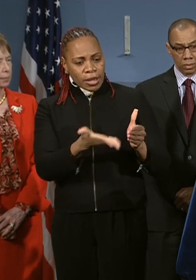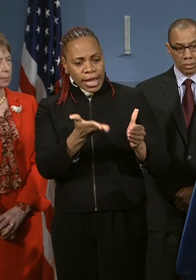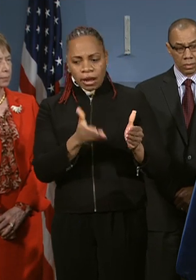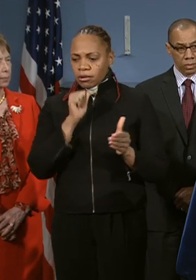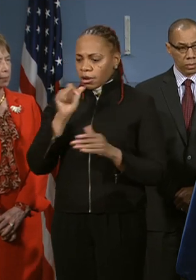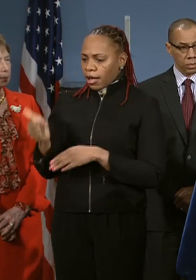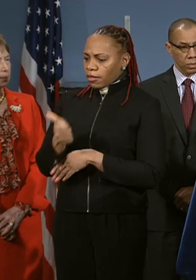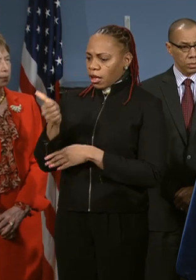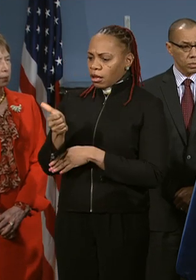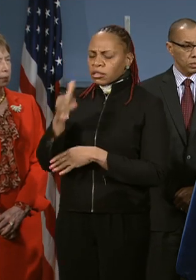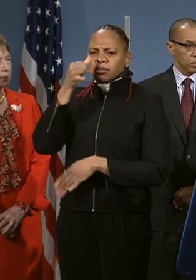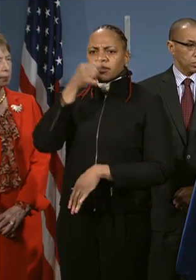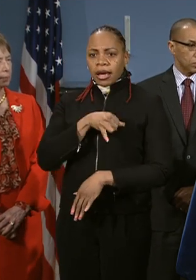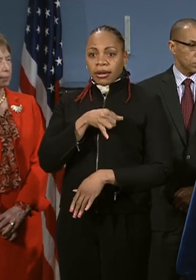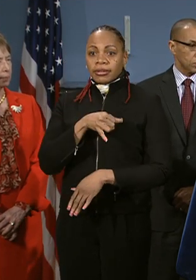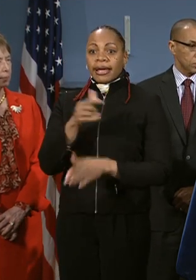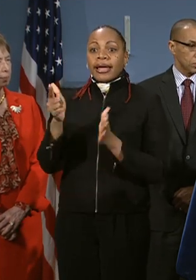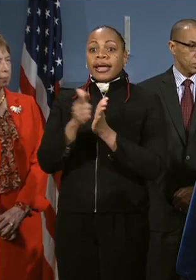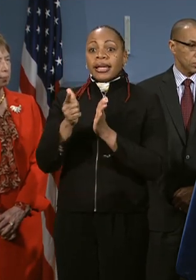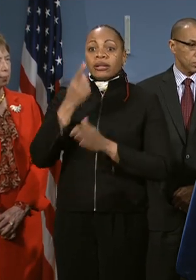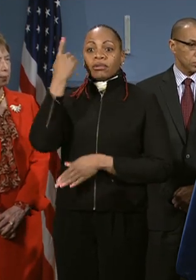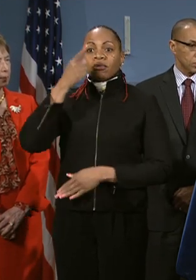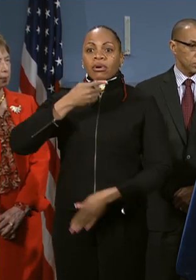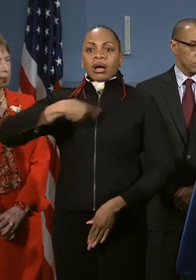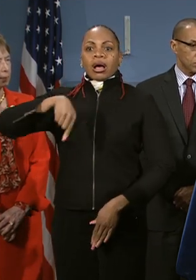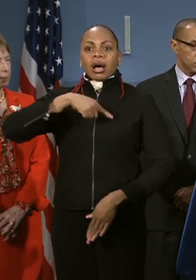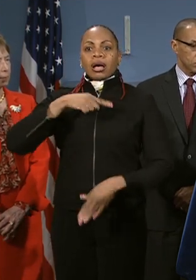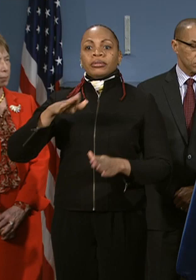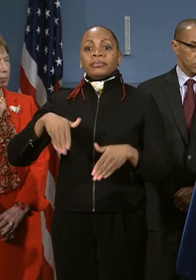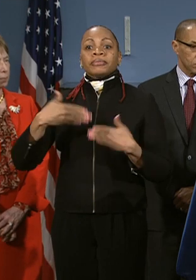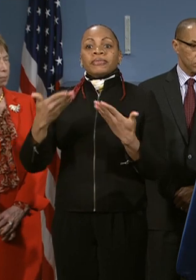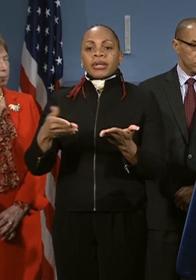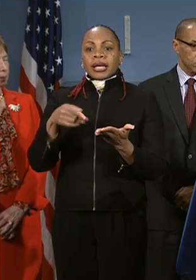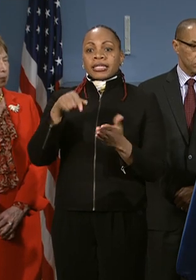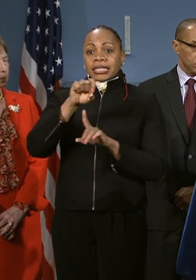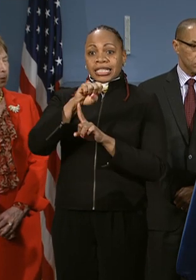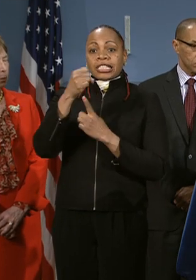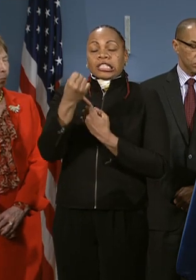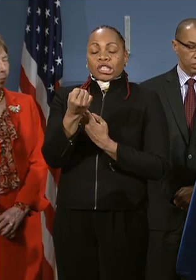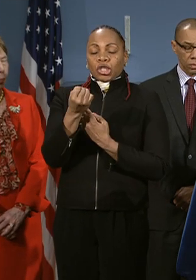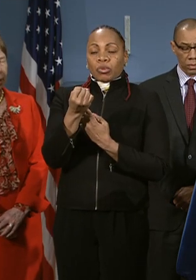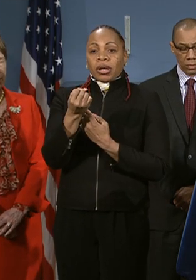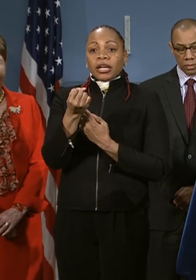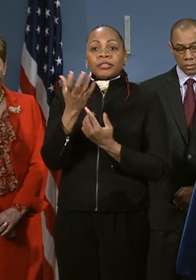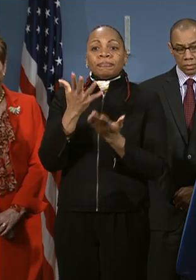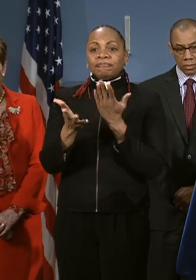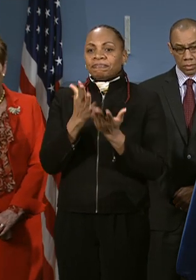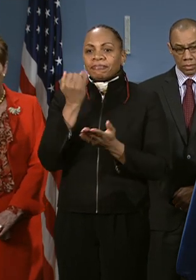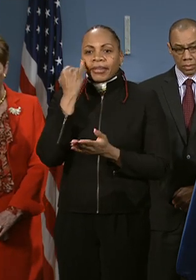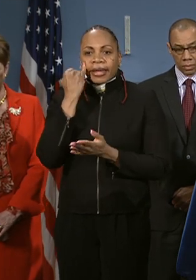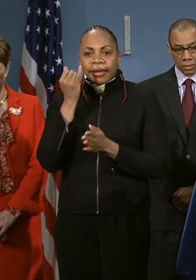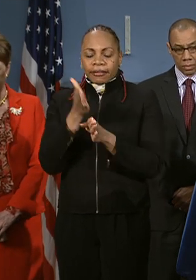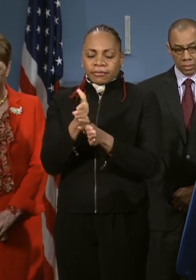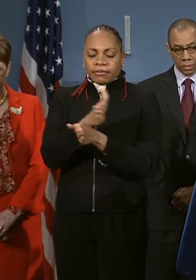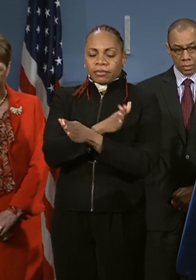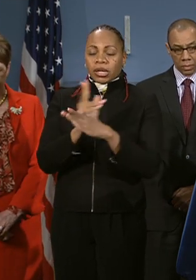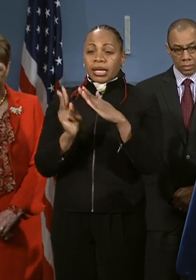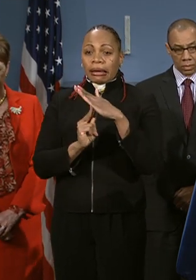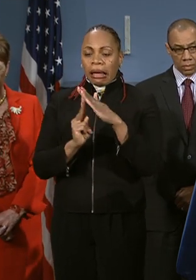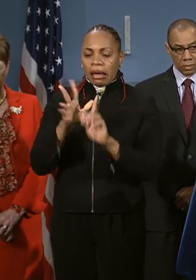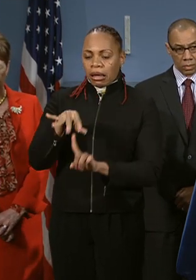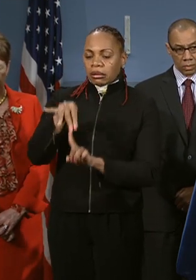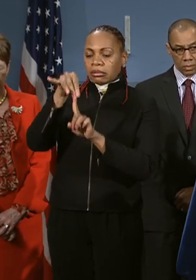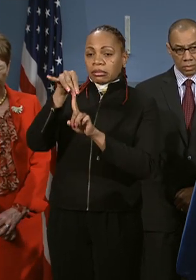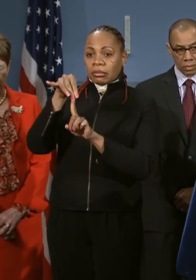ridiculous. It is illegal for us to provide it in this situation, regardless of whether these are pre-K students or special ed